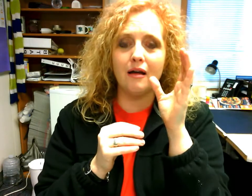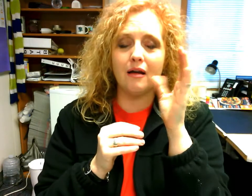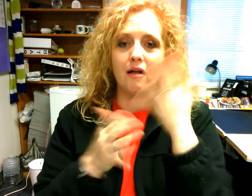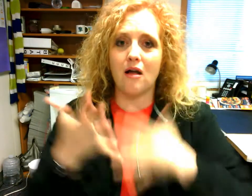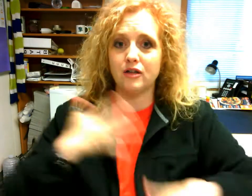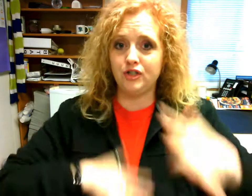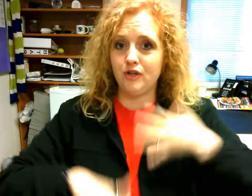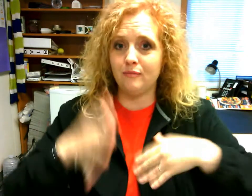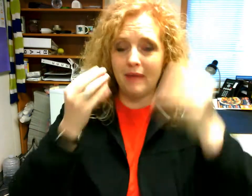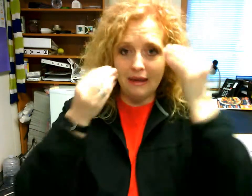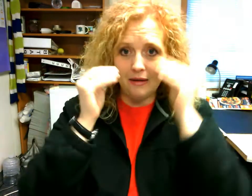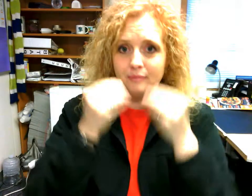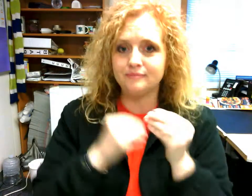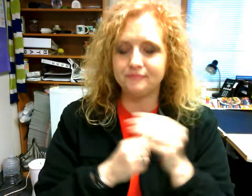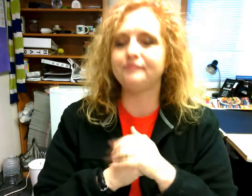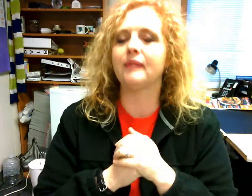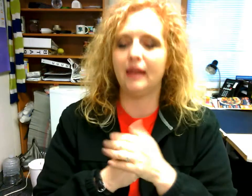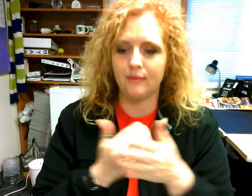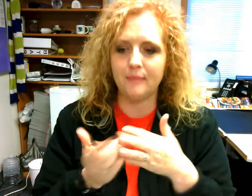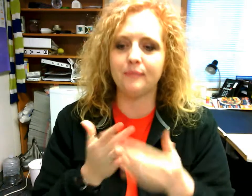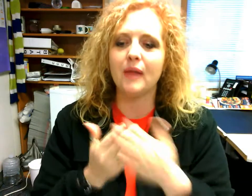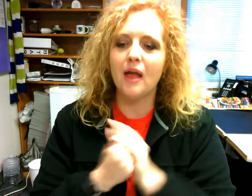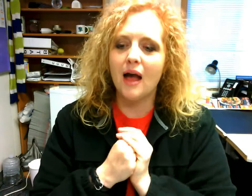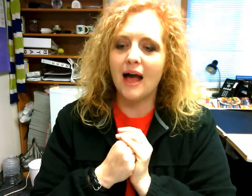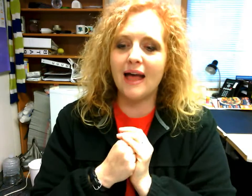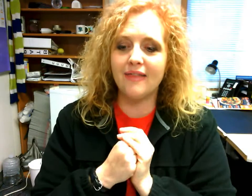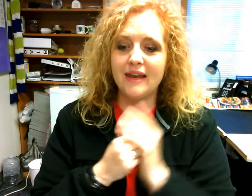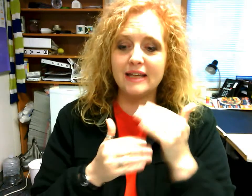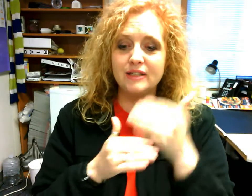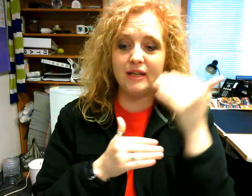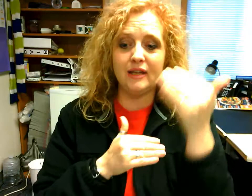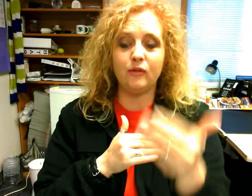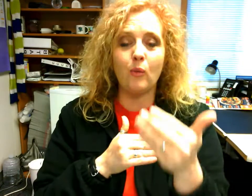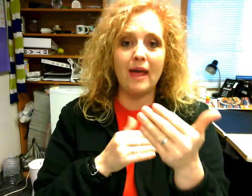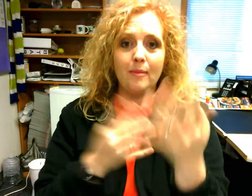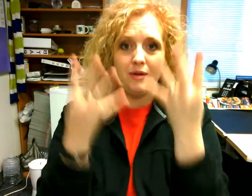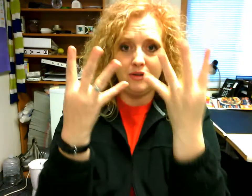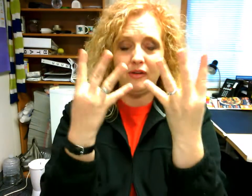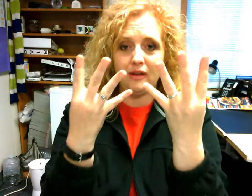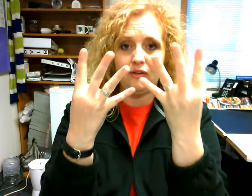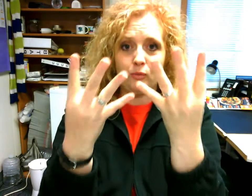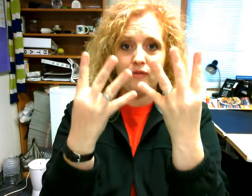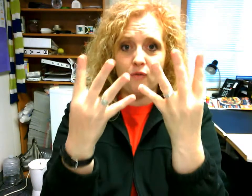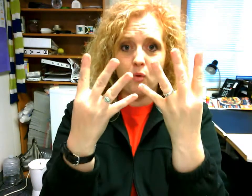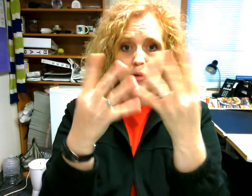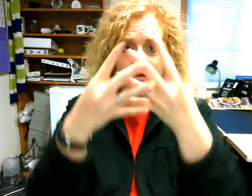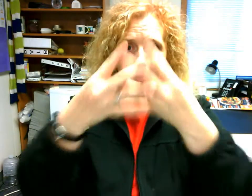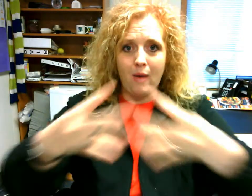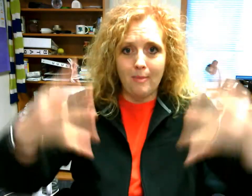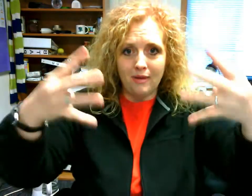costume makeup anyway uh the next is web is with four web